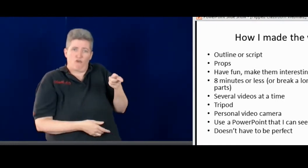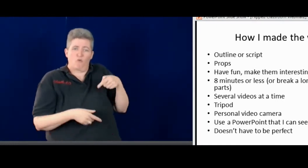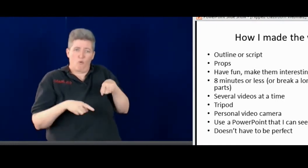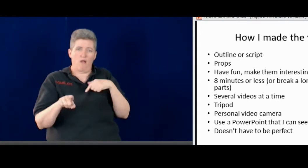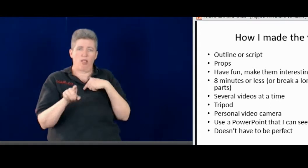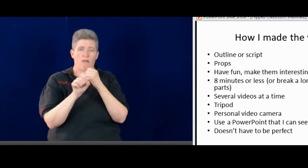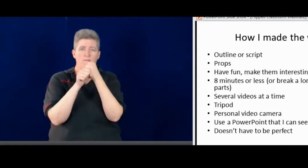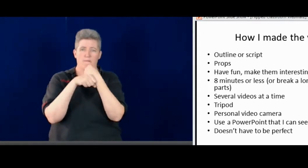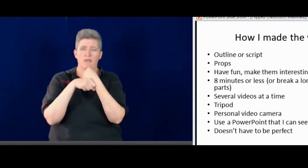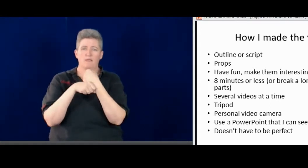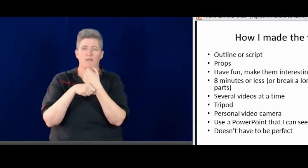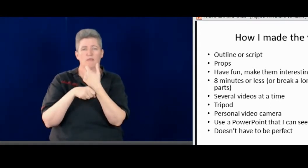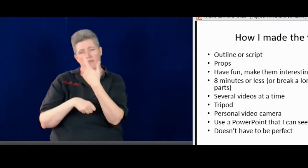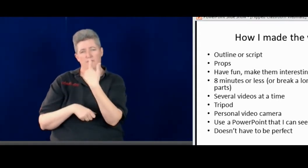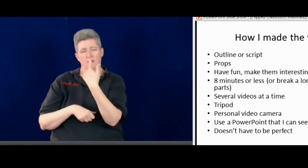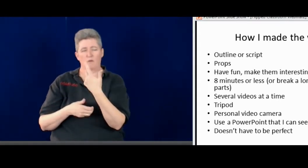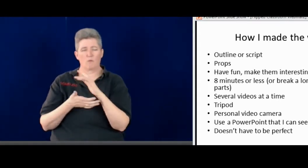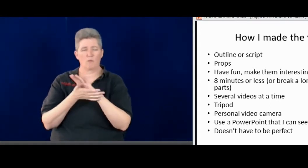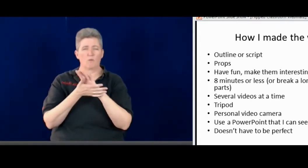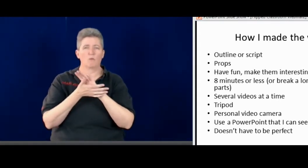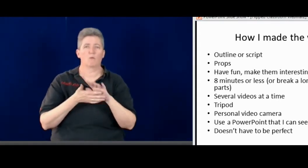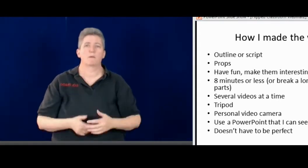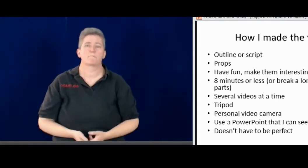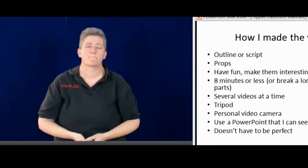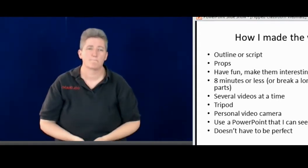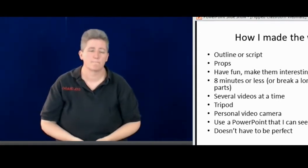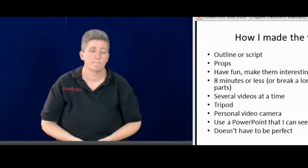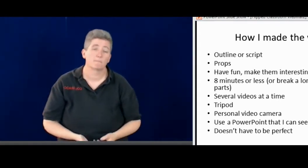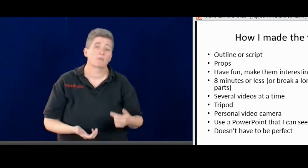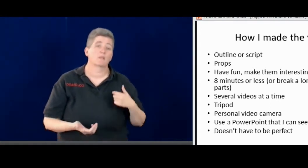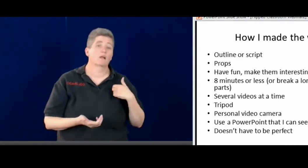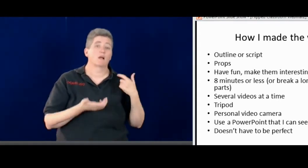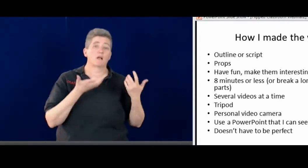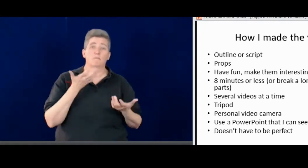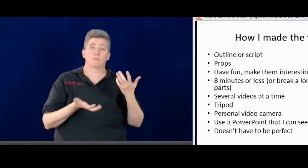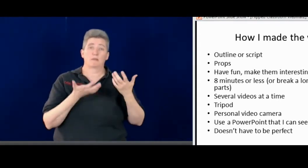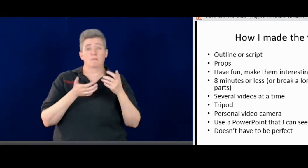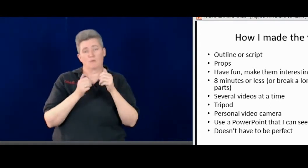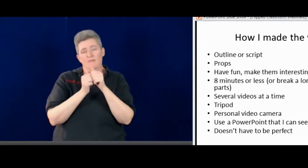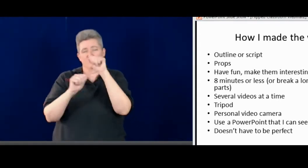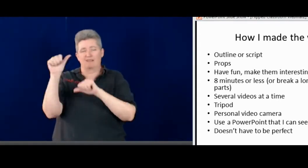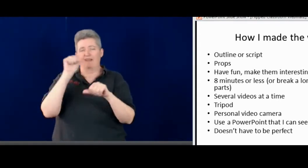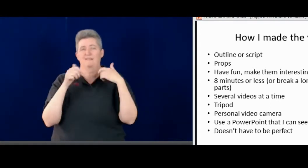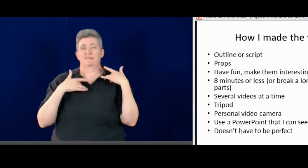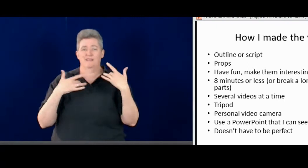Sometimes I have my laptop and the PowerPoint open at the same time while I'm making the video watching that.